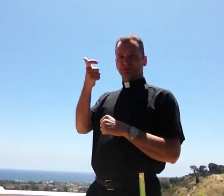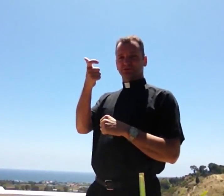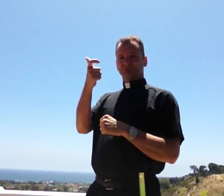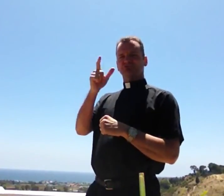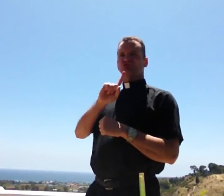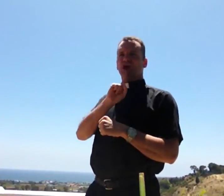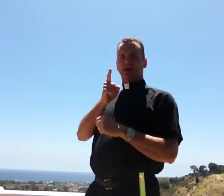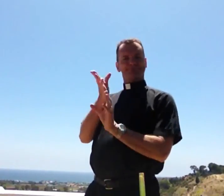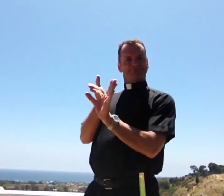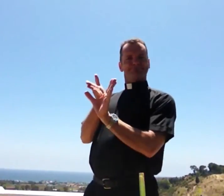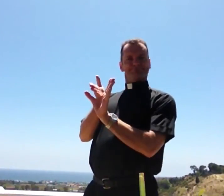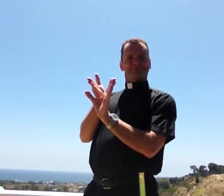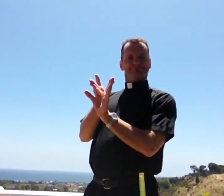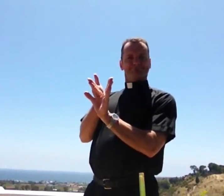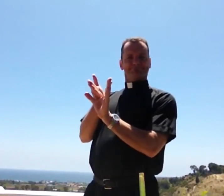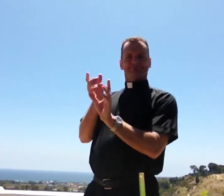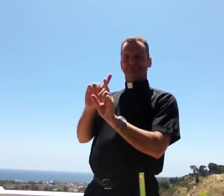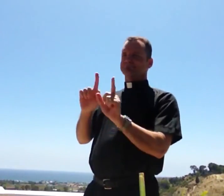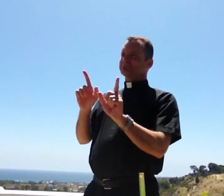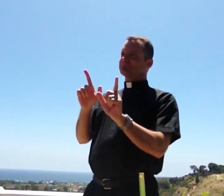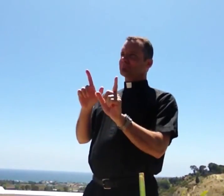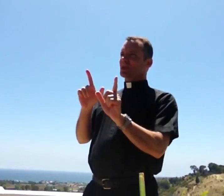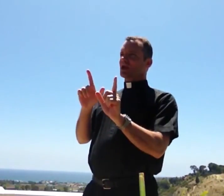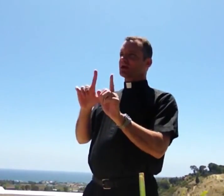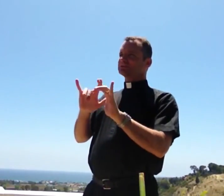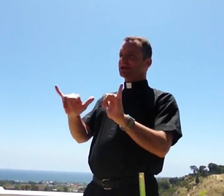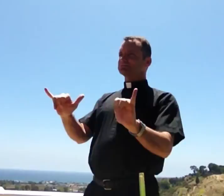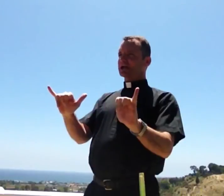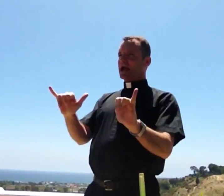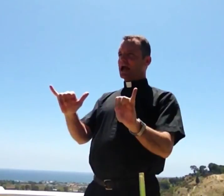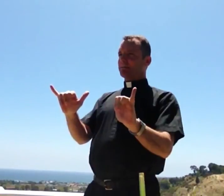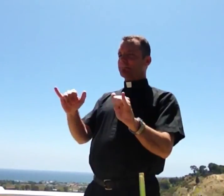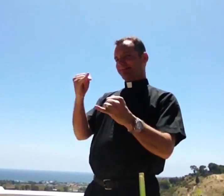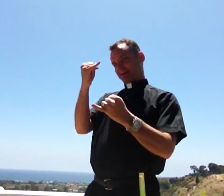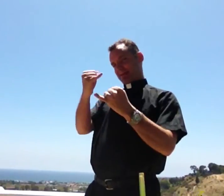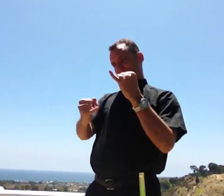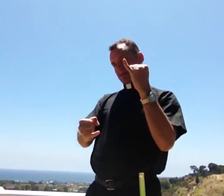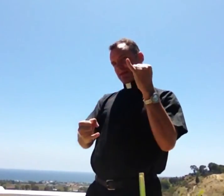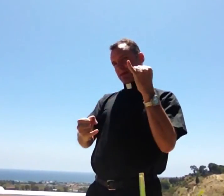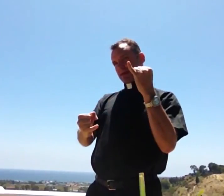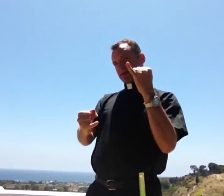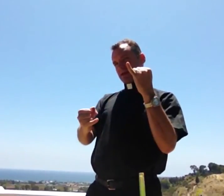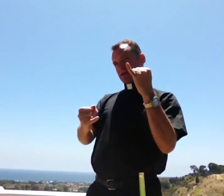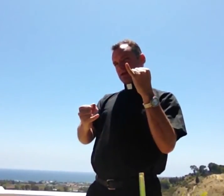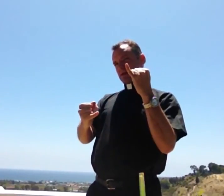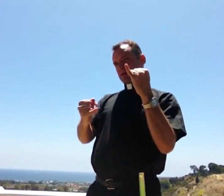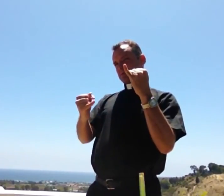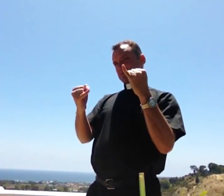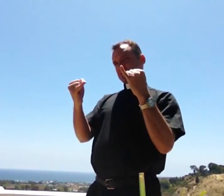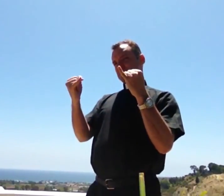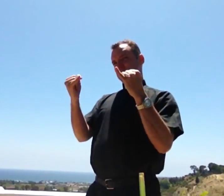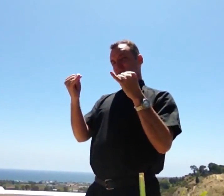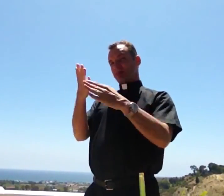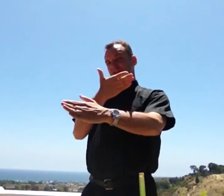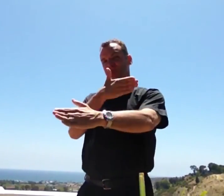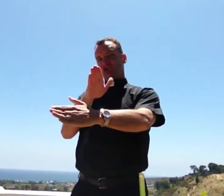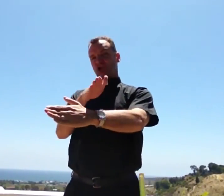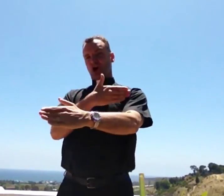I would definitely recommend that movie to be watched, it's very psychological. At the same time. The ending,